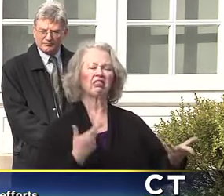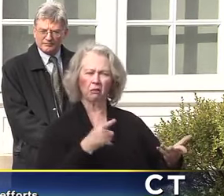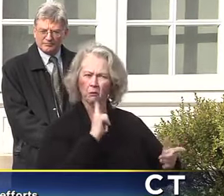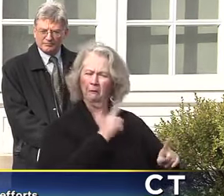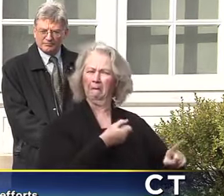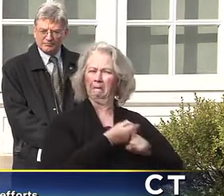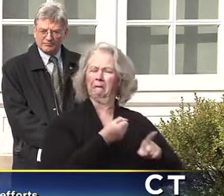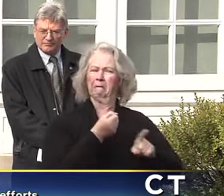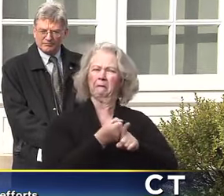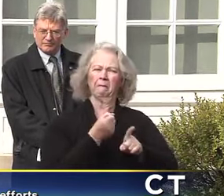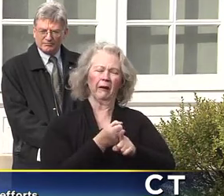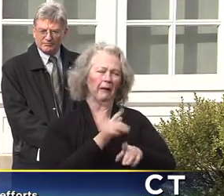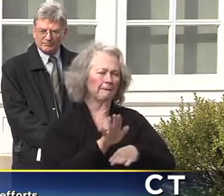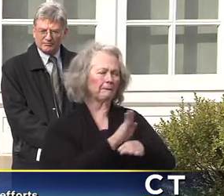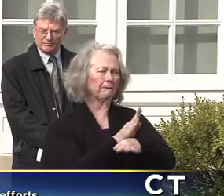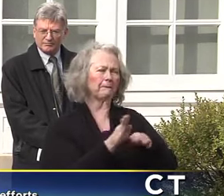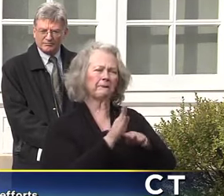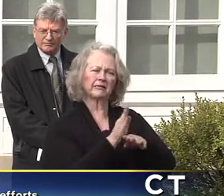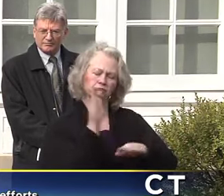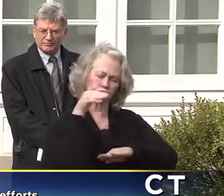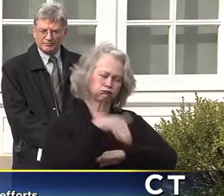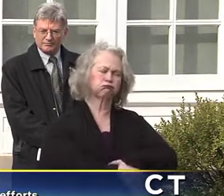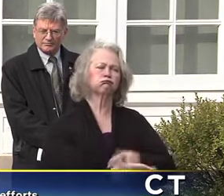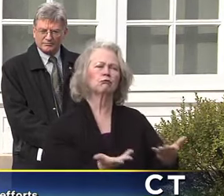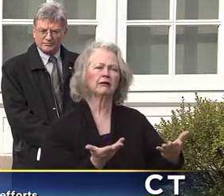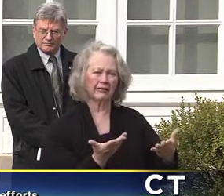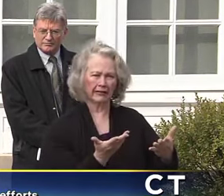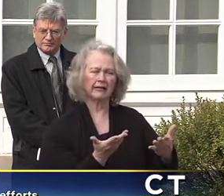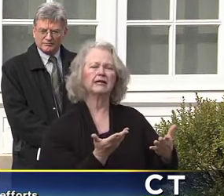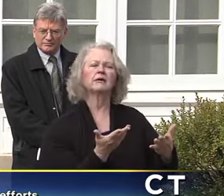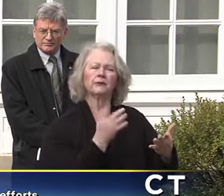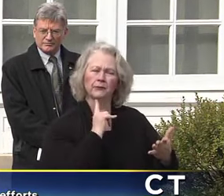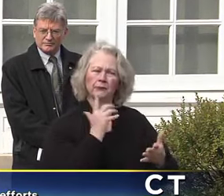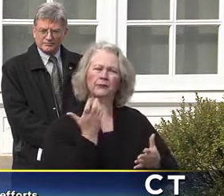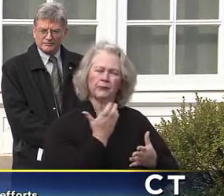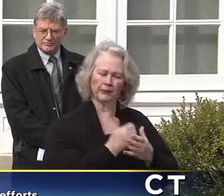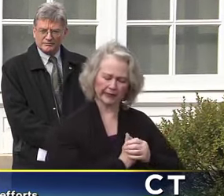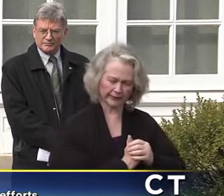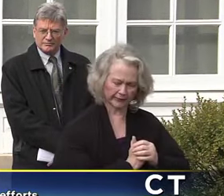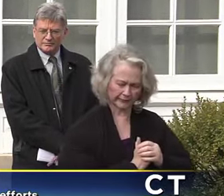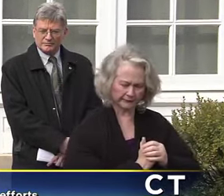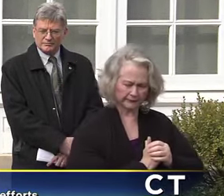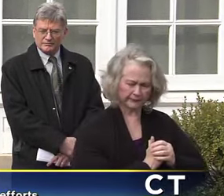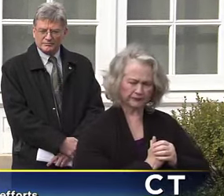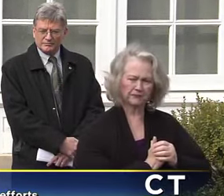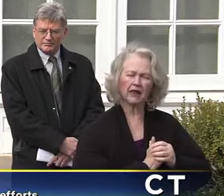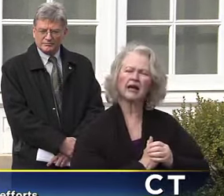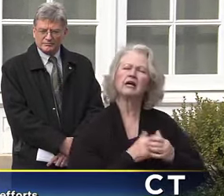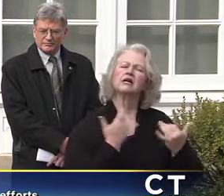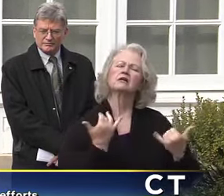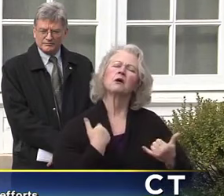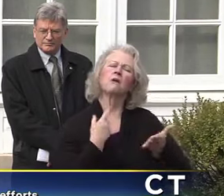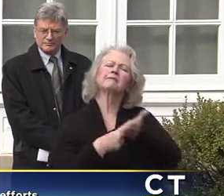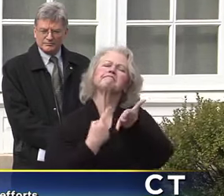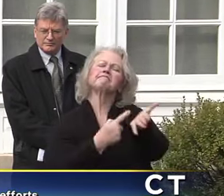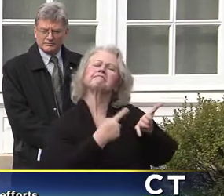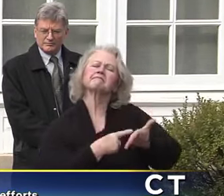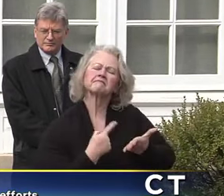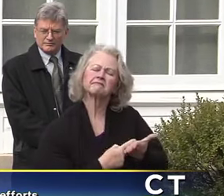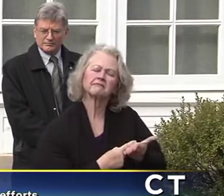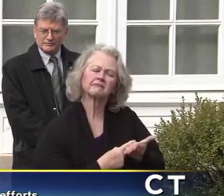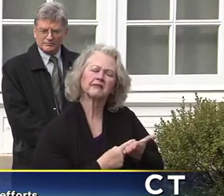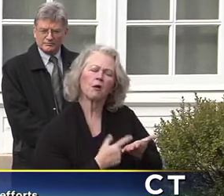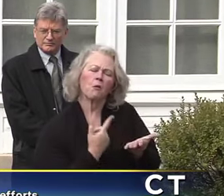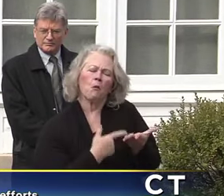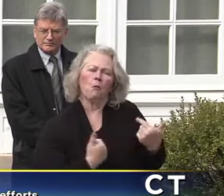in the near future, just in terms of what's going on in that market. And I'm going to spend a little bit of time today talking about